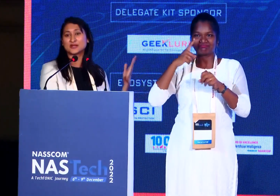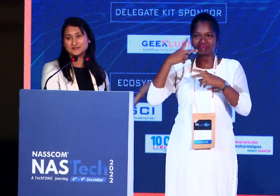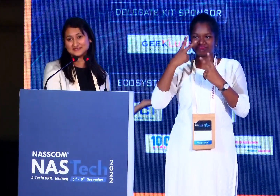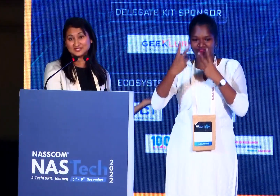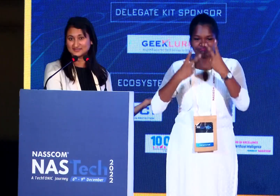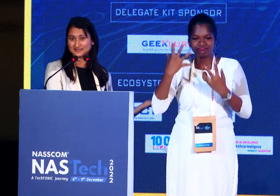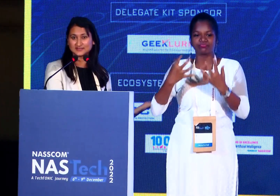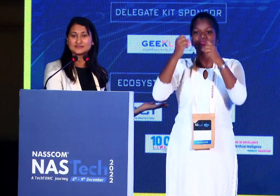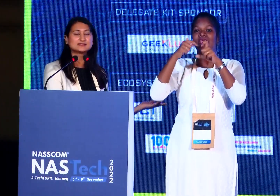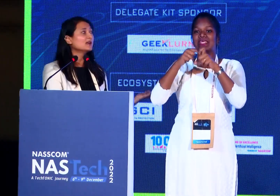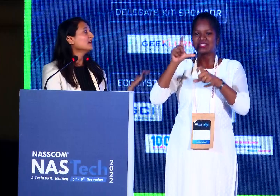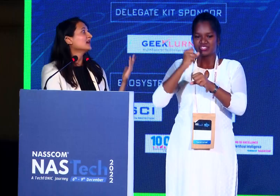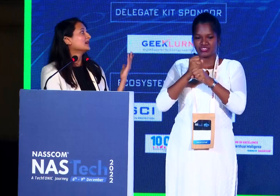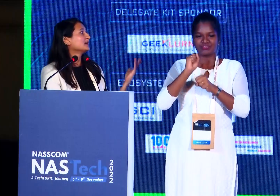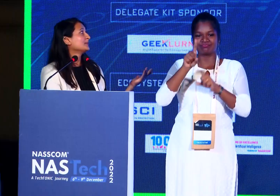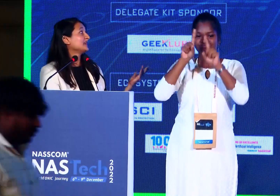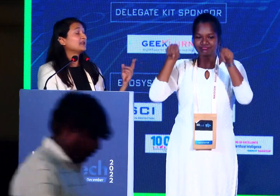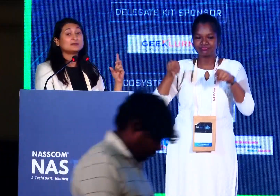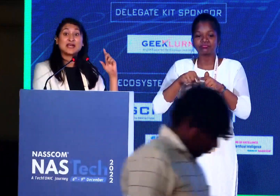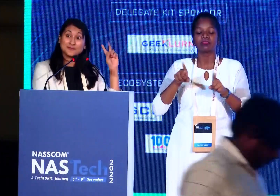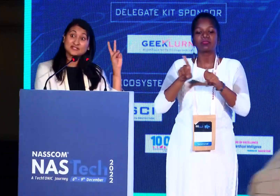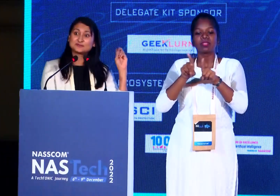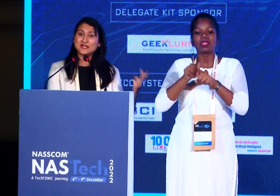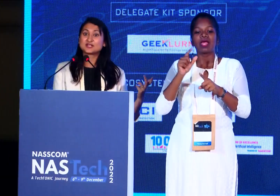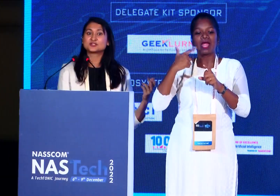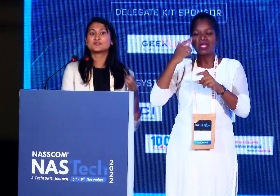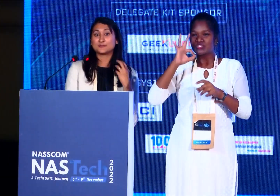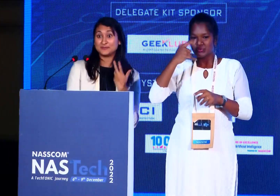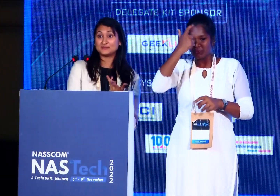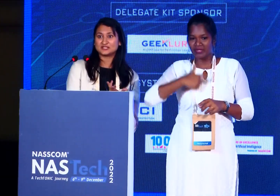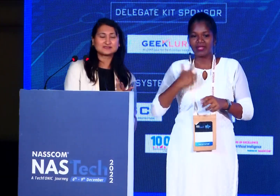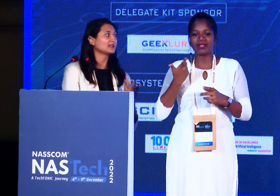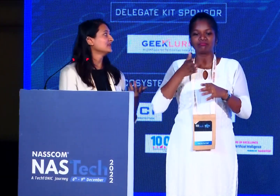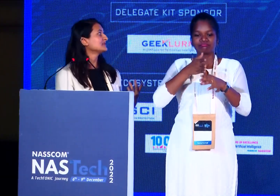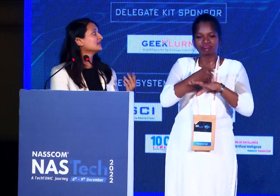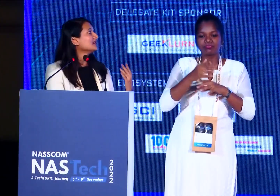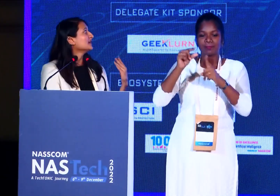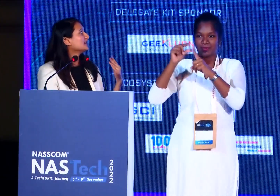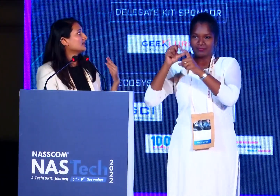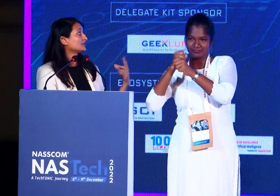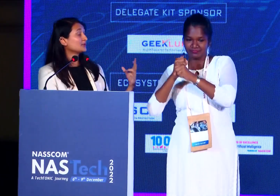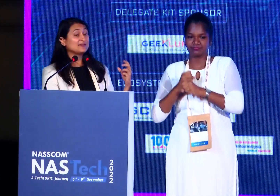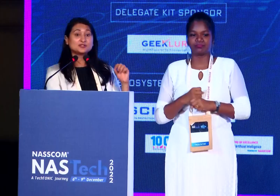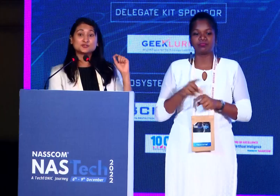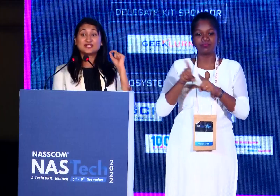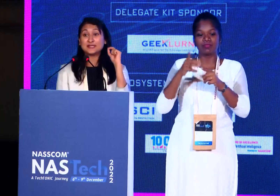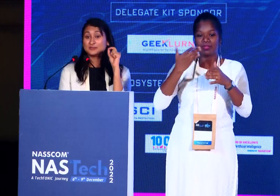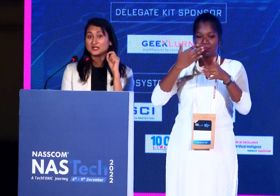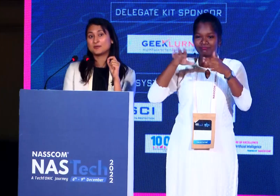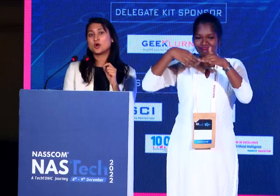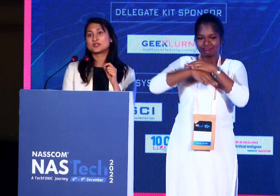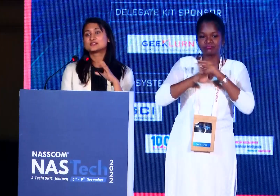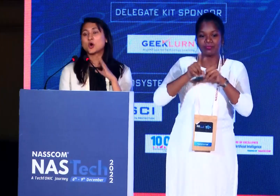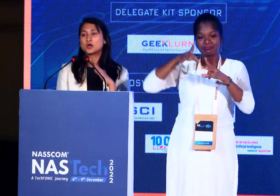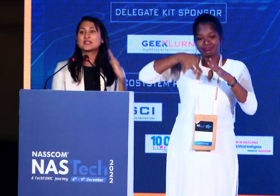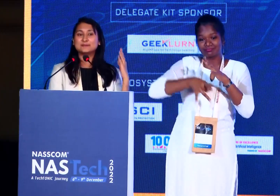from ECG signals, be it diabetes prediction from PPG signals, through even using deep